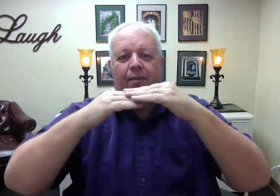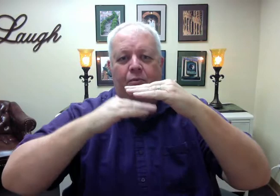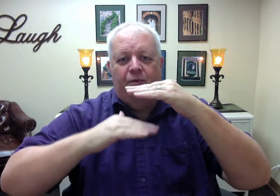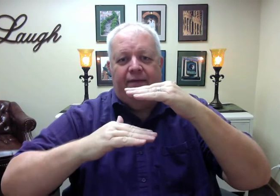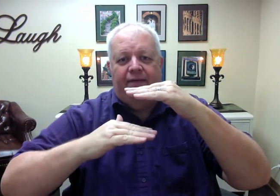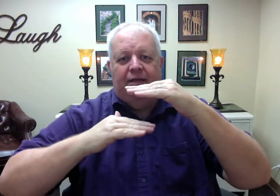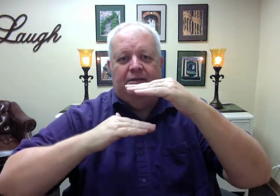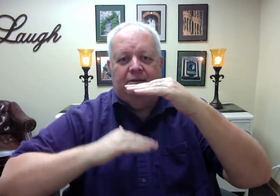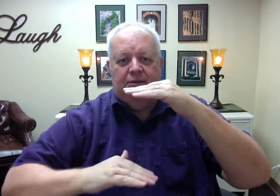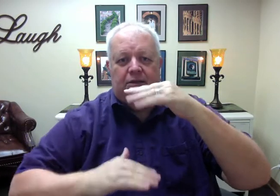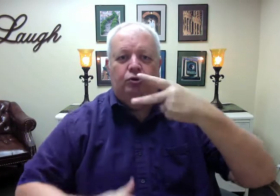levels.